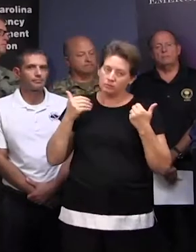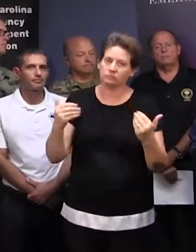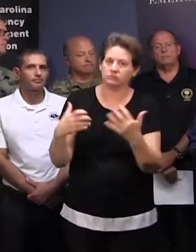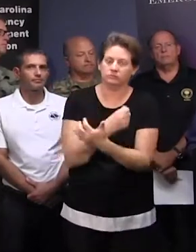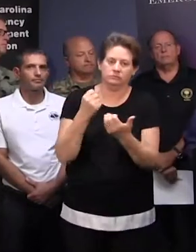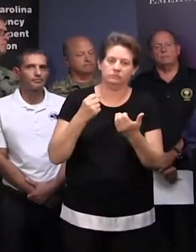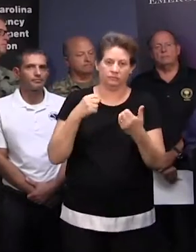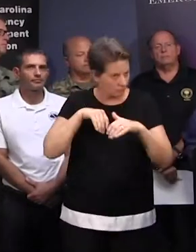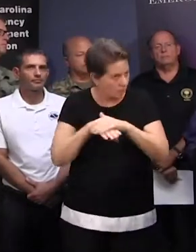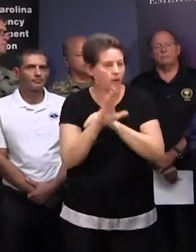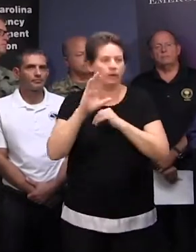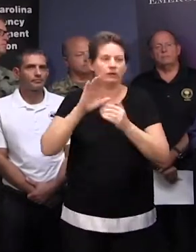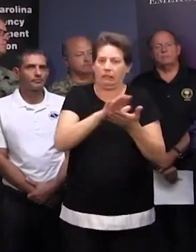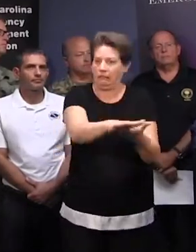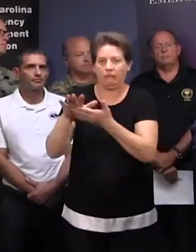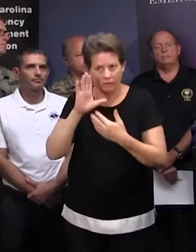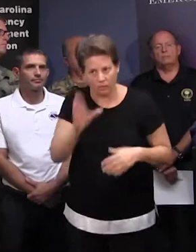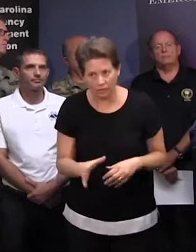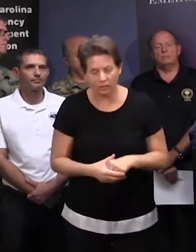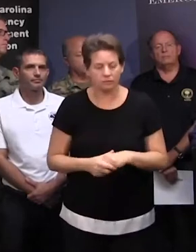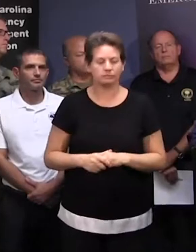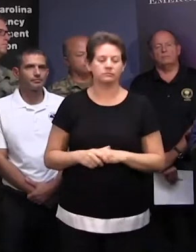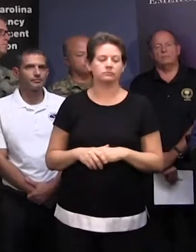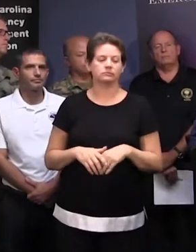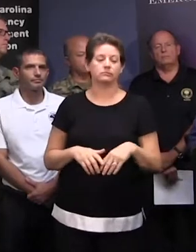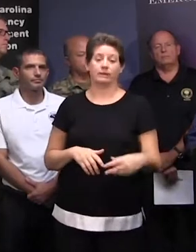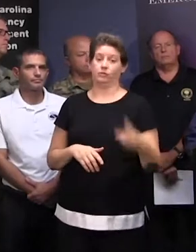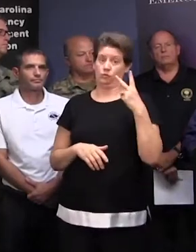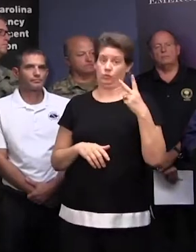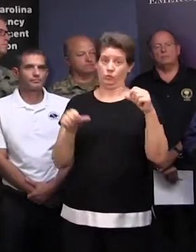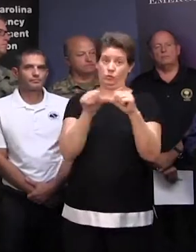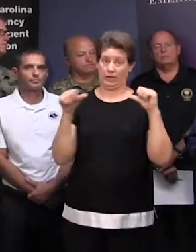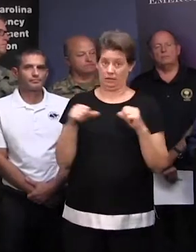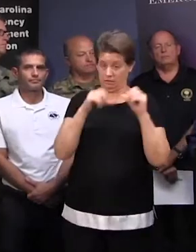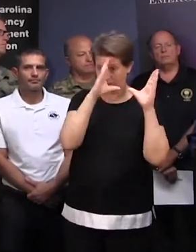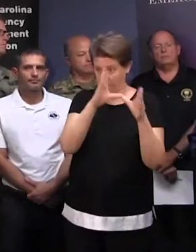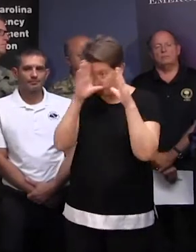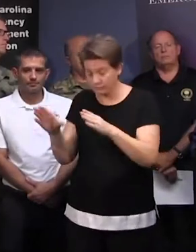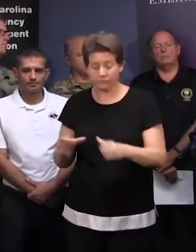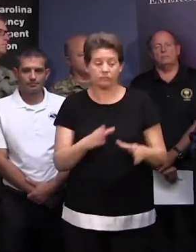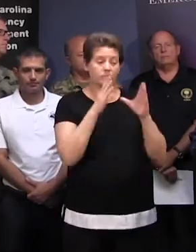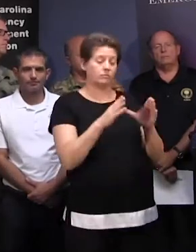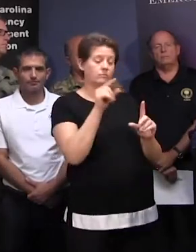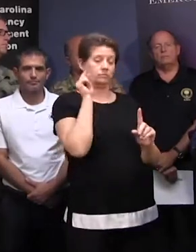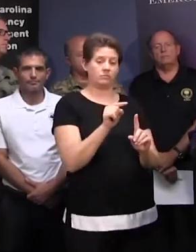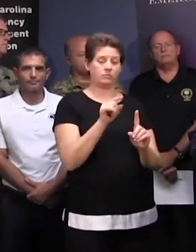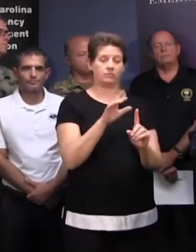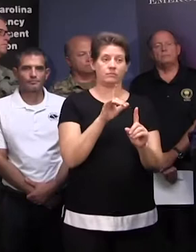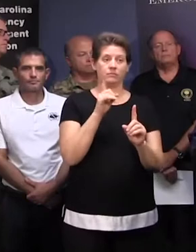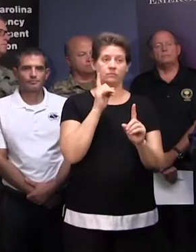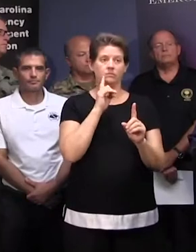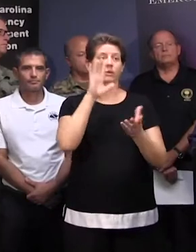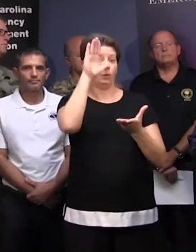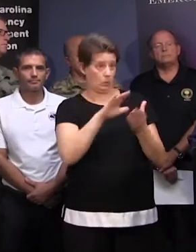working our way back in. We'll have two main focus areas. Our first focus area, once the